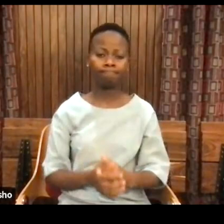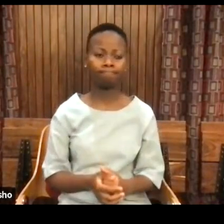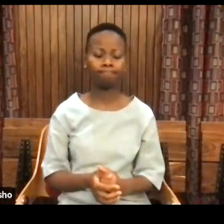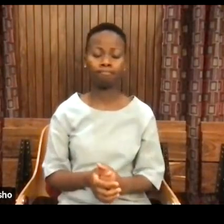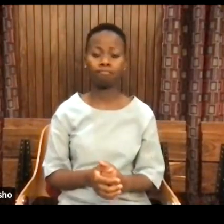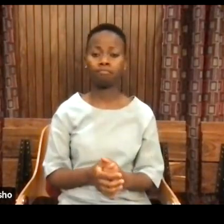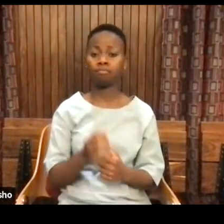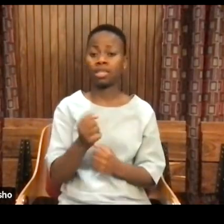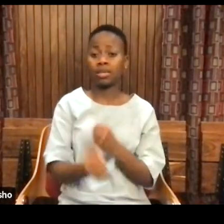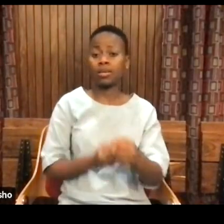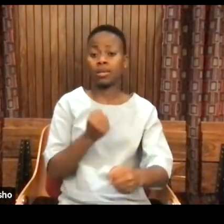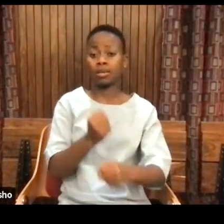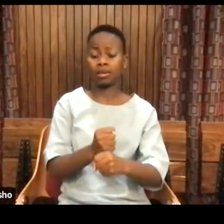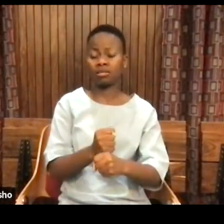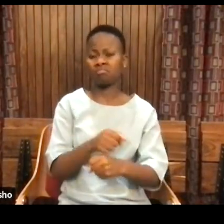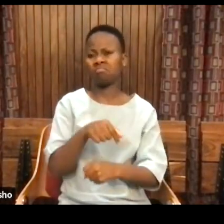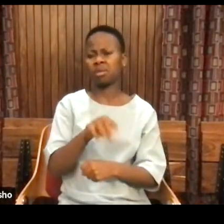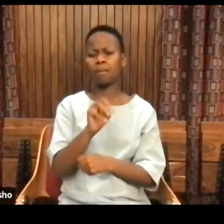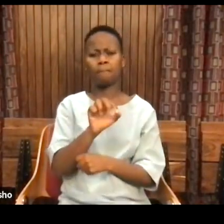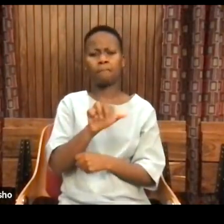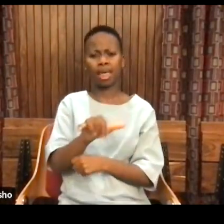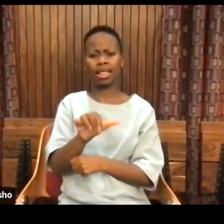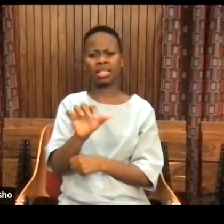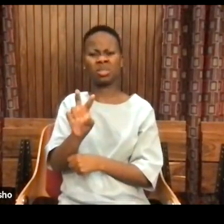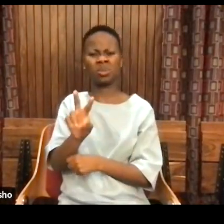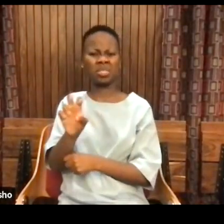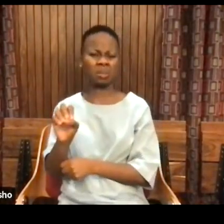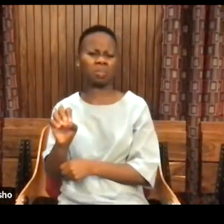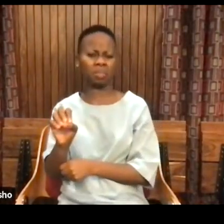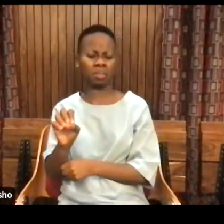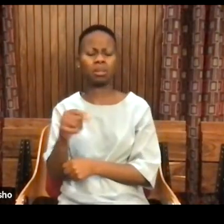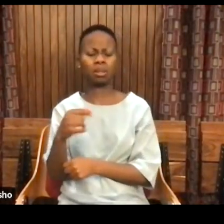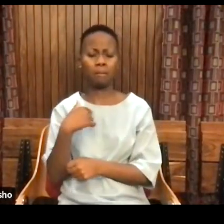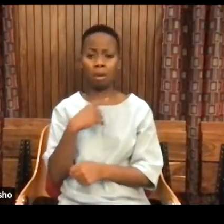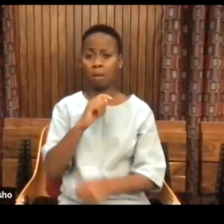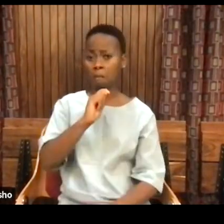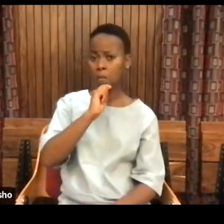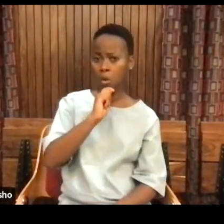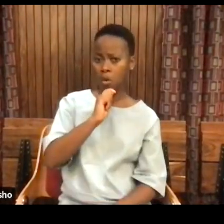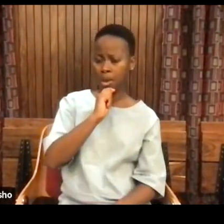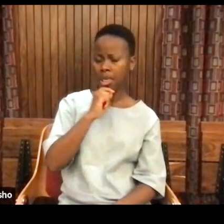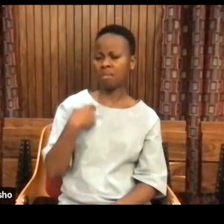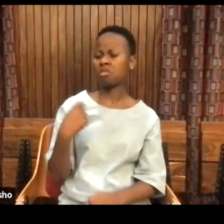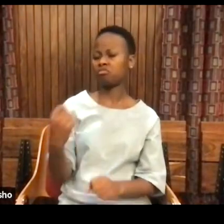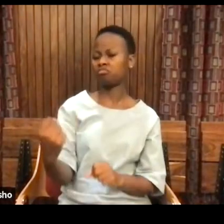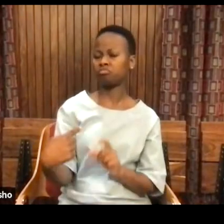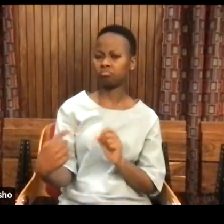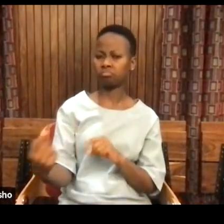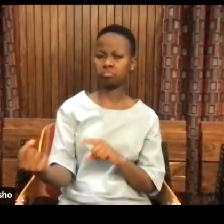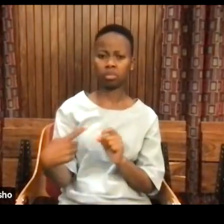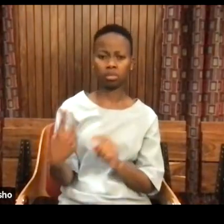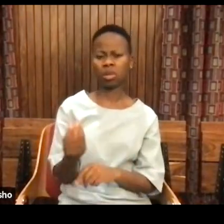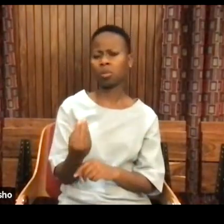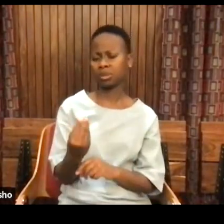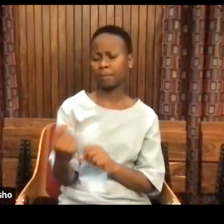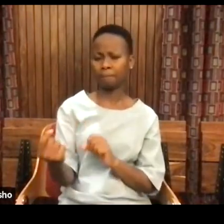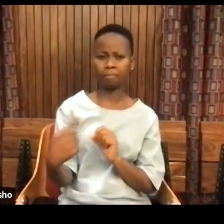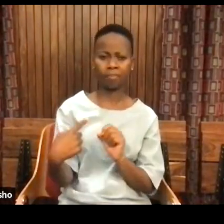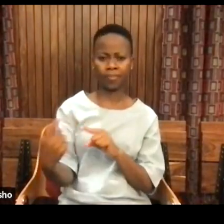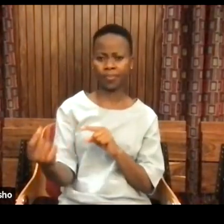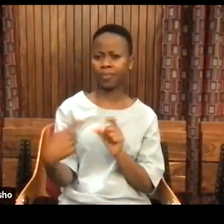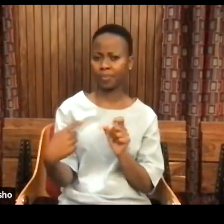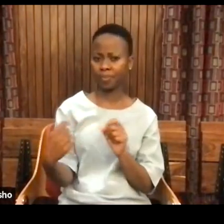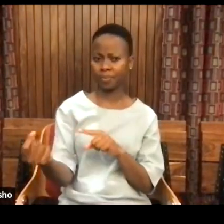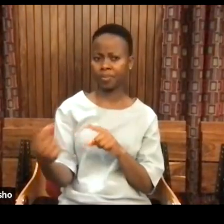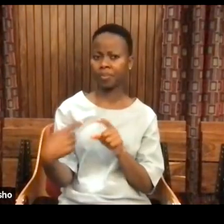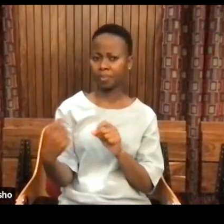30th, I was there when, in the morning, I was texting back in WhatsApp with Vashti